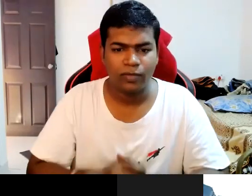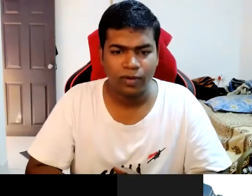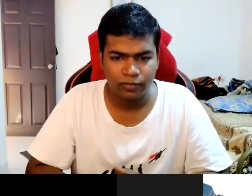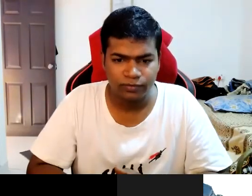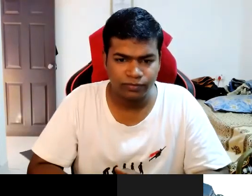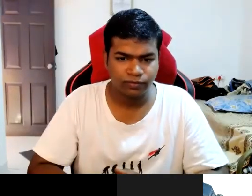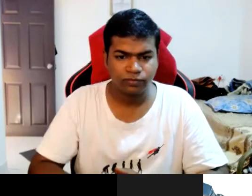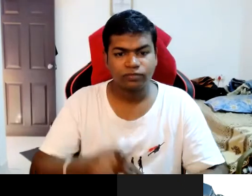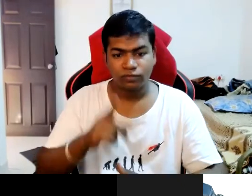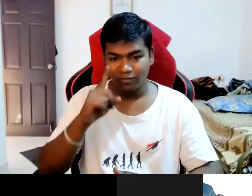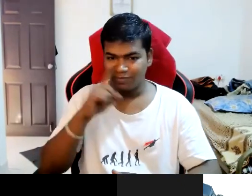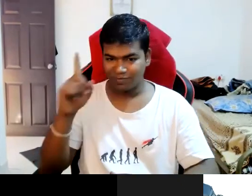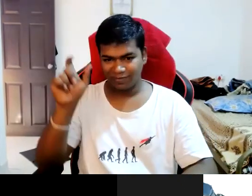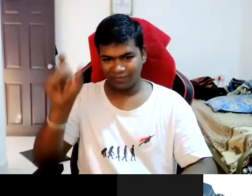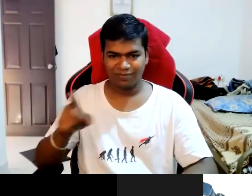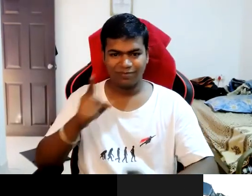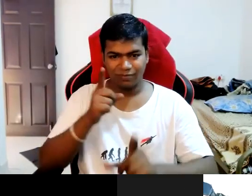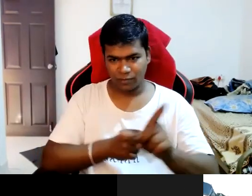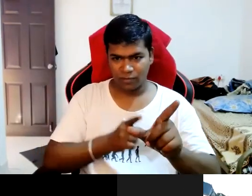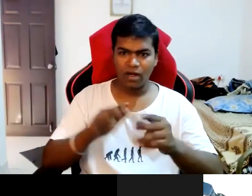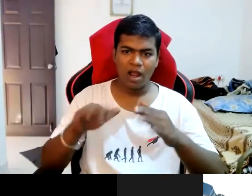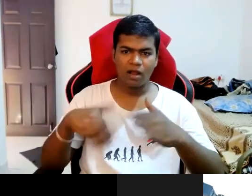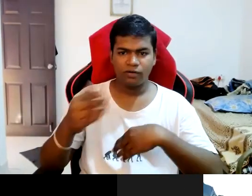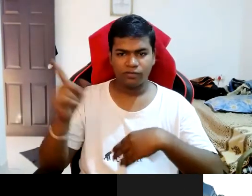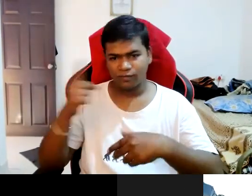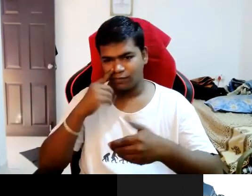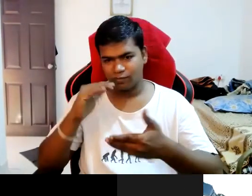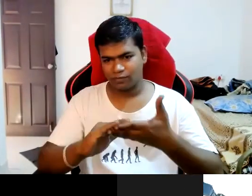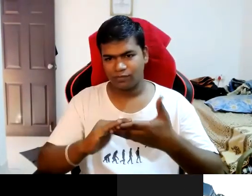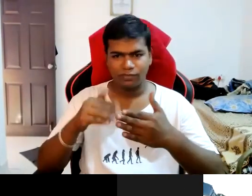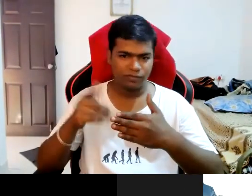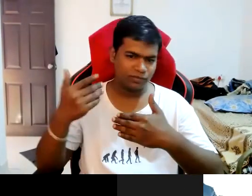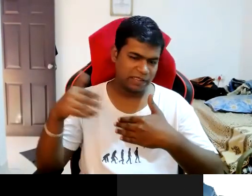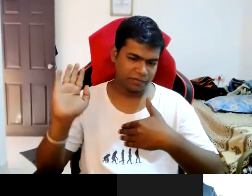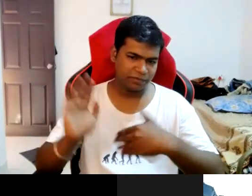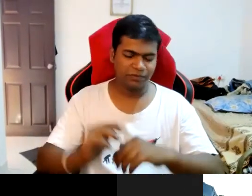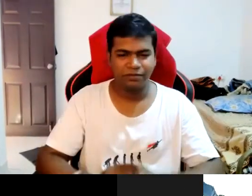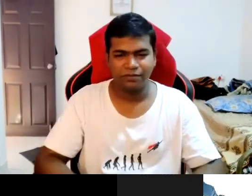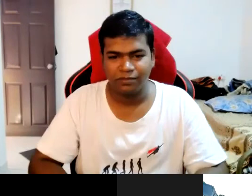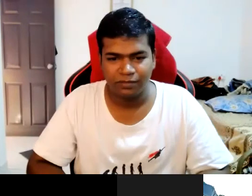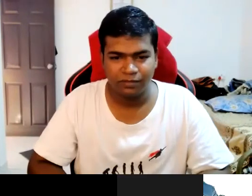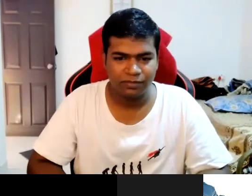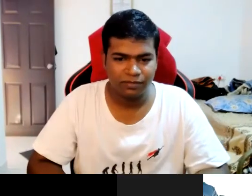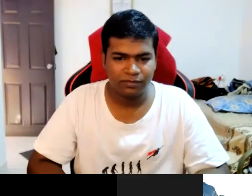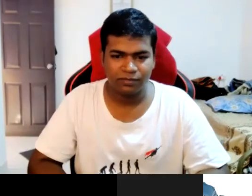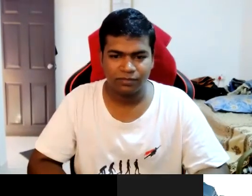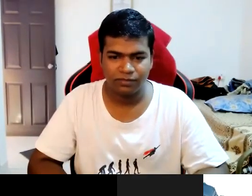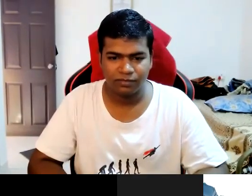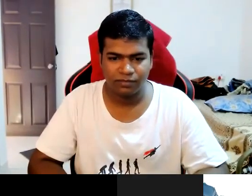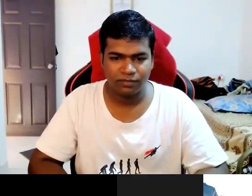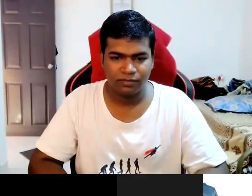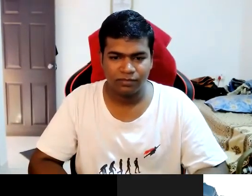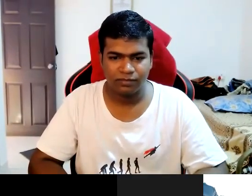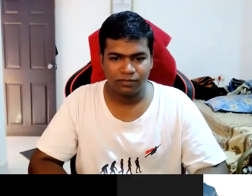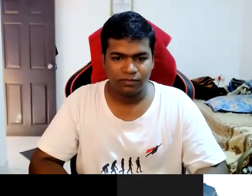only one year after she got married yeah so now uh now I was appointed